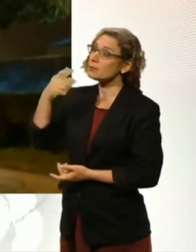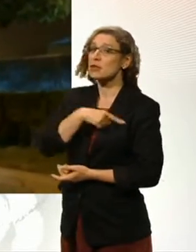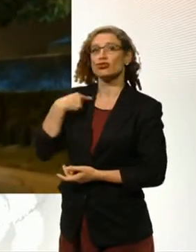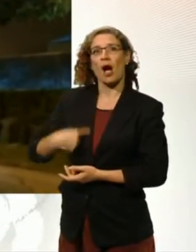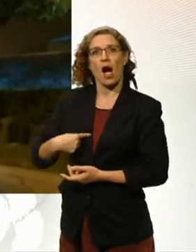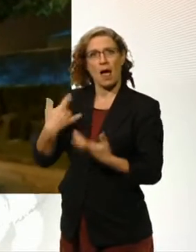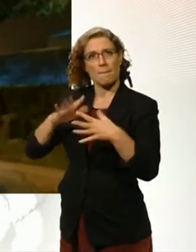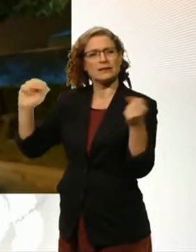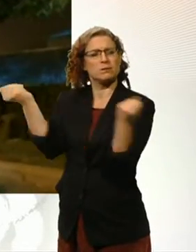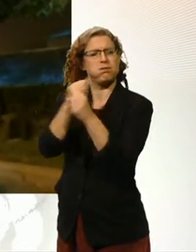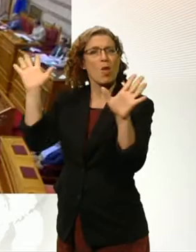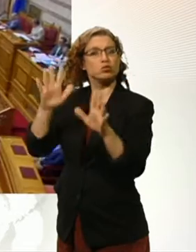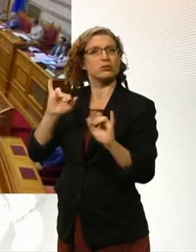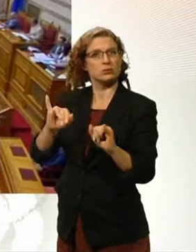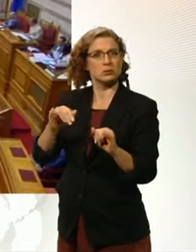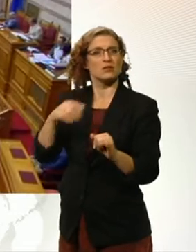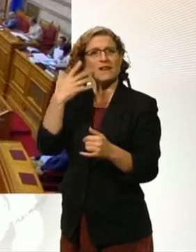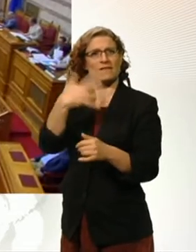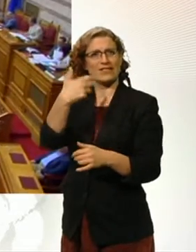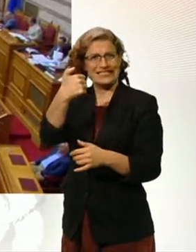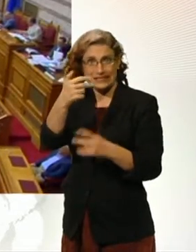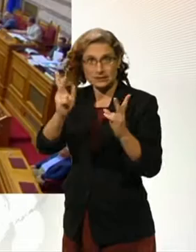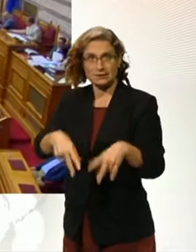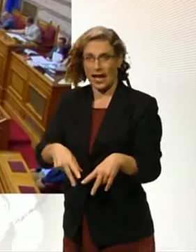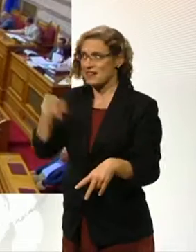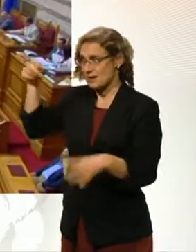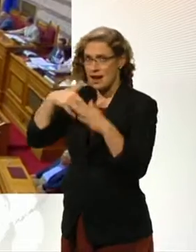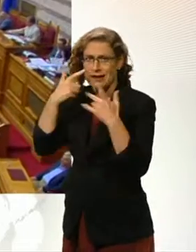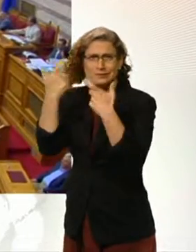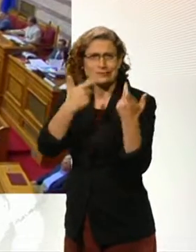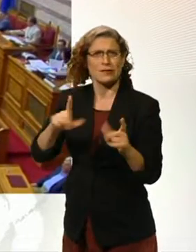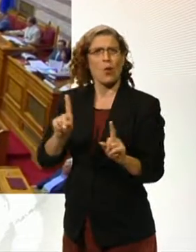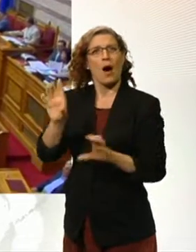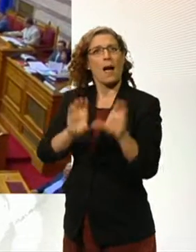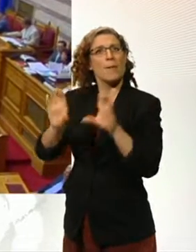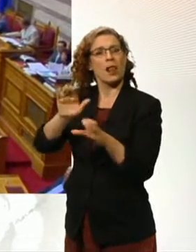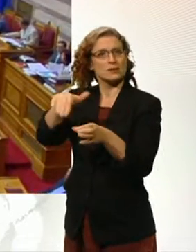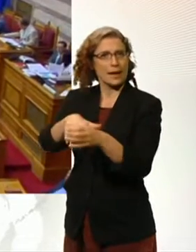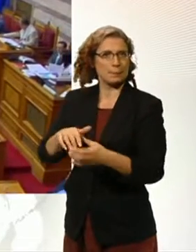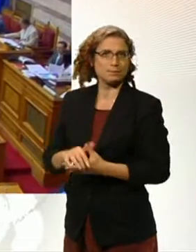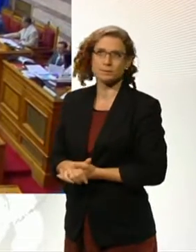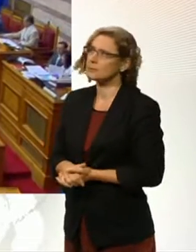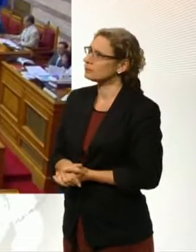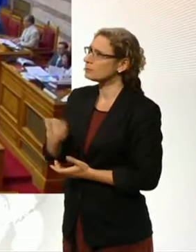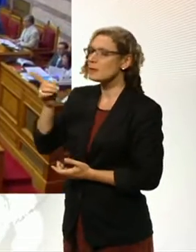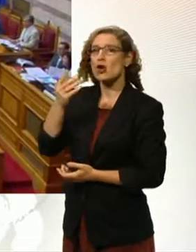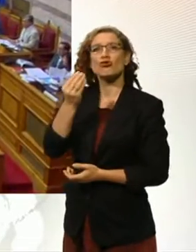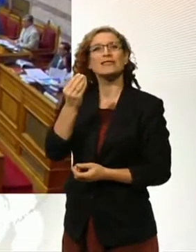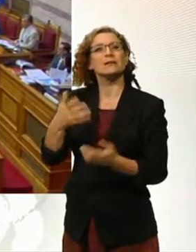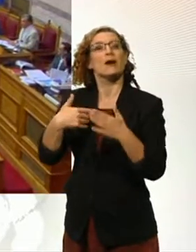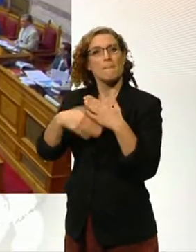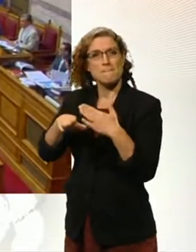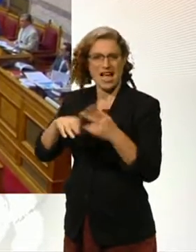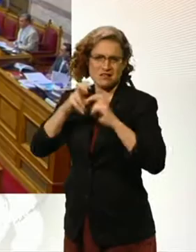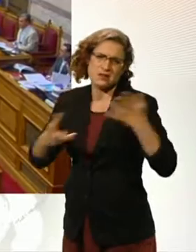at least 56 dead. Greek MPs back a new bailout deal following an all-night parliamentary debate. Eurozone ministers